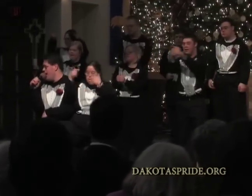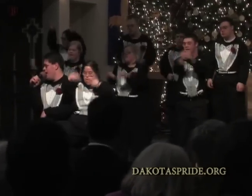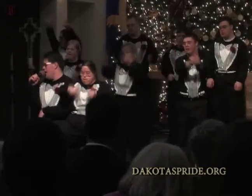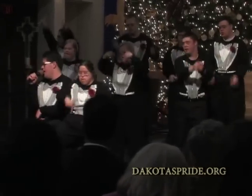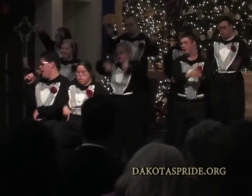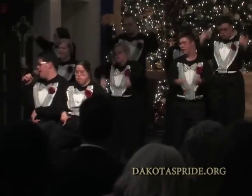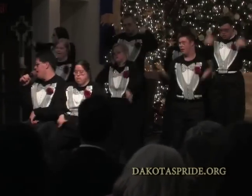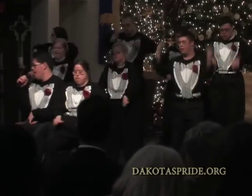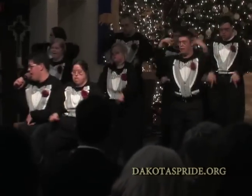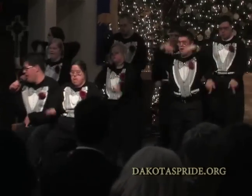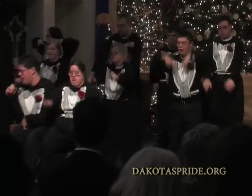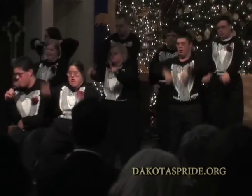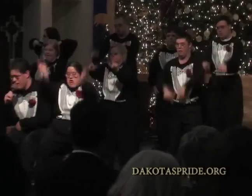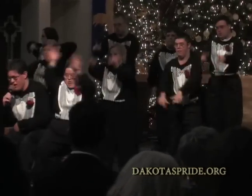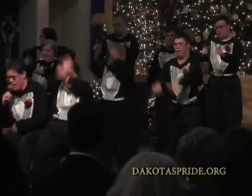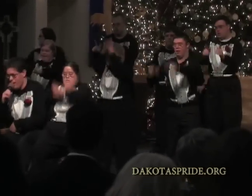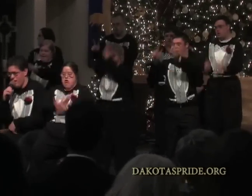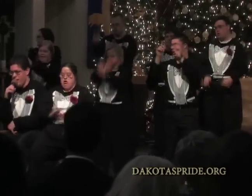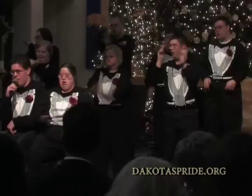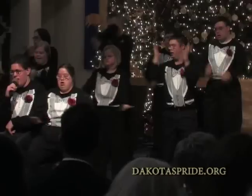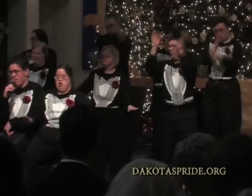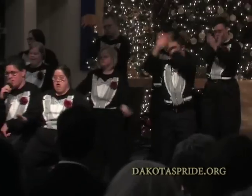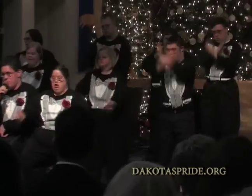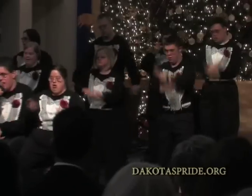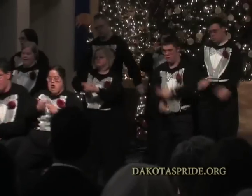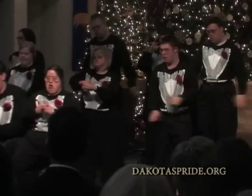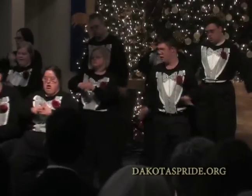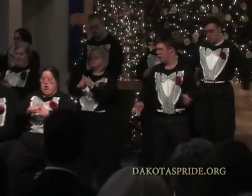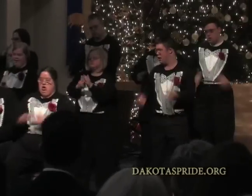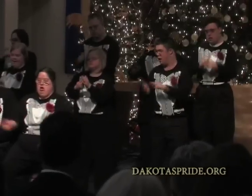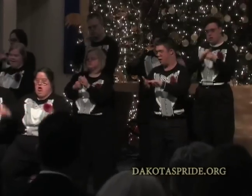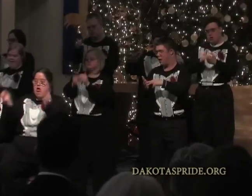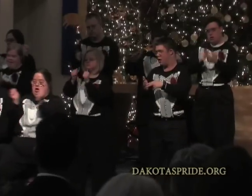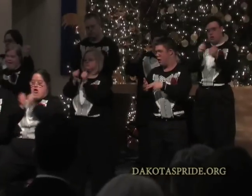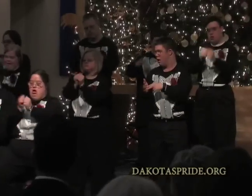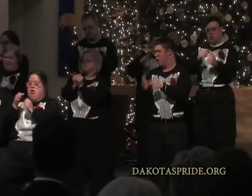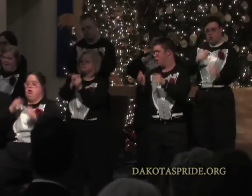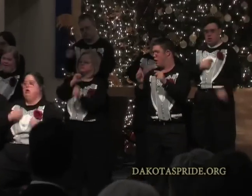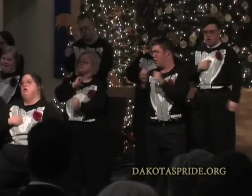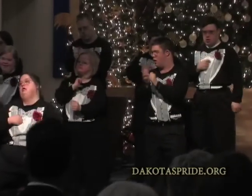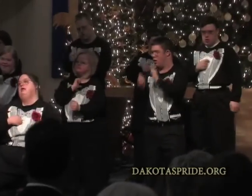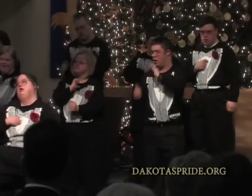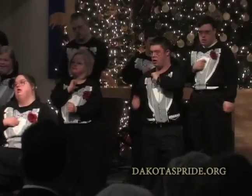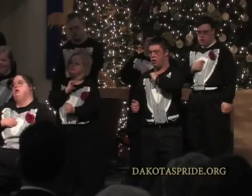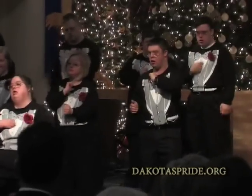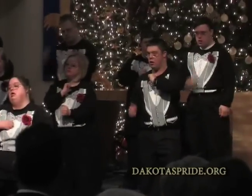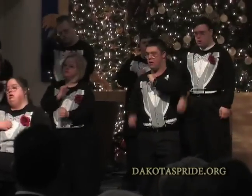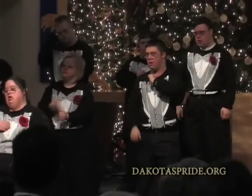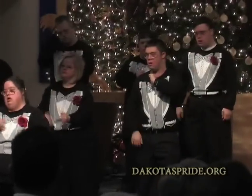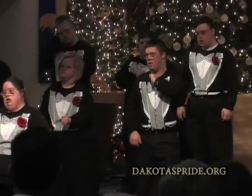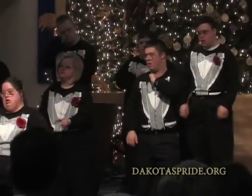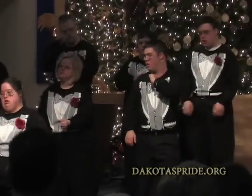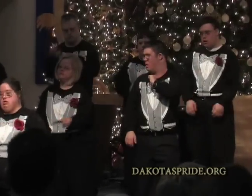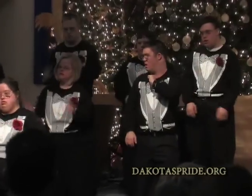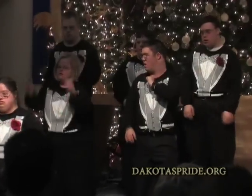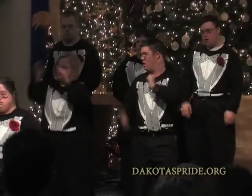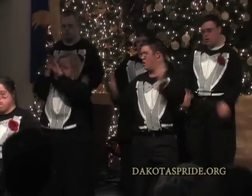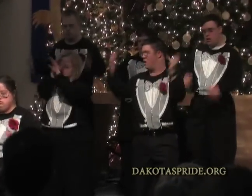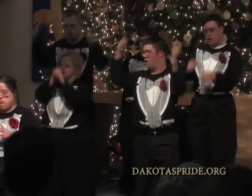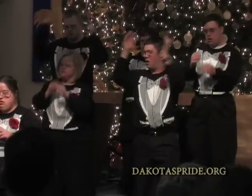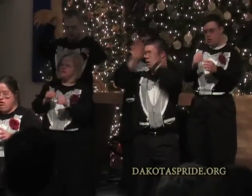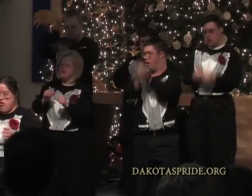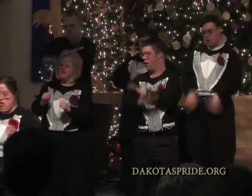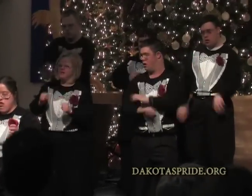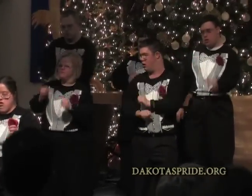Let peace begin with me, let this